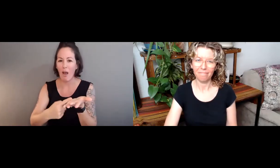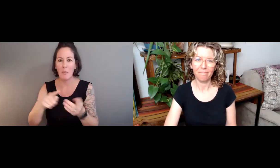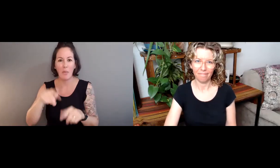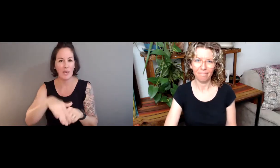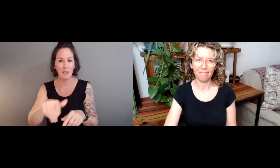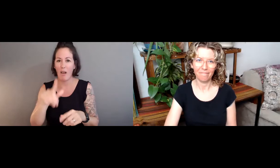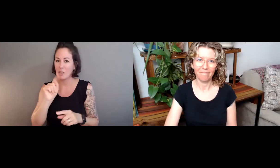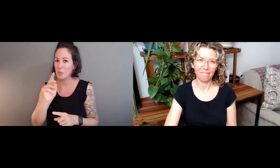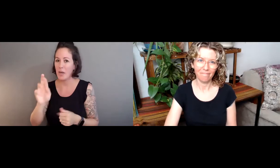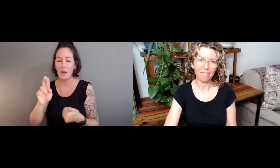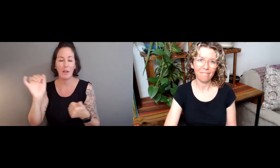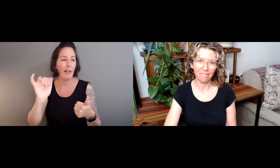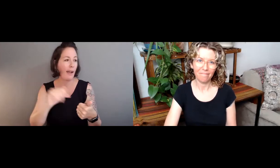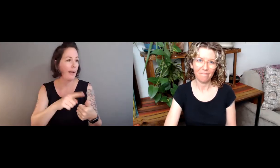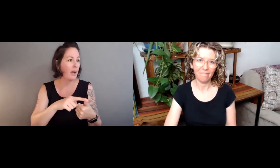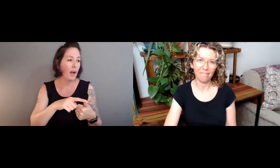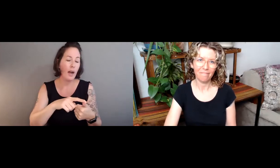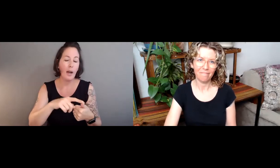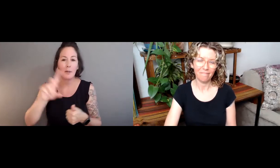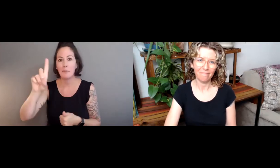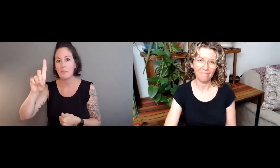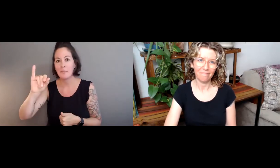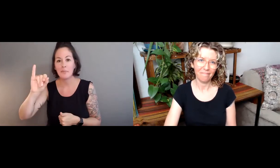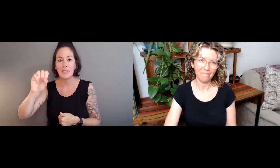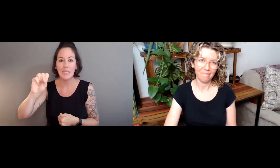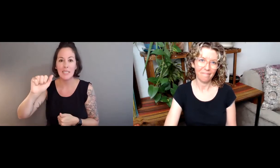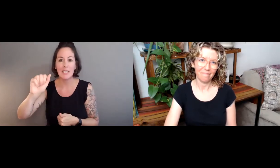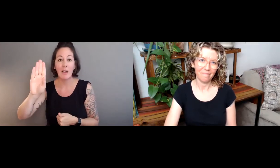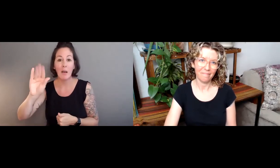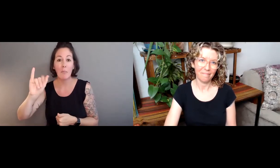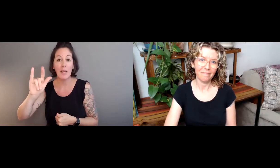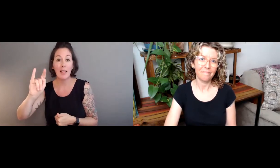Coming from that deficit model. I see people talk about this on Twitter.